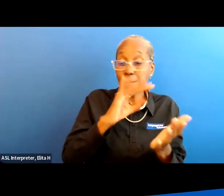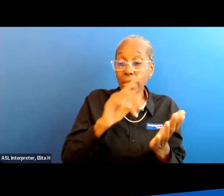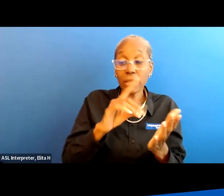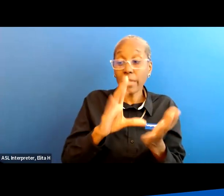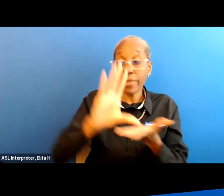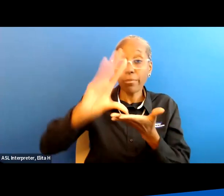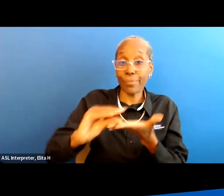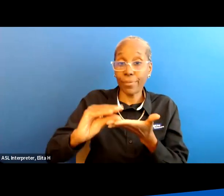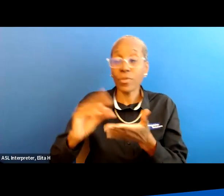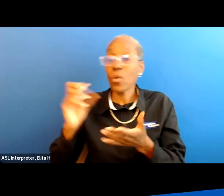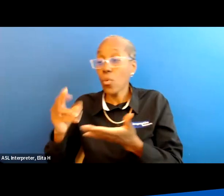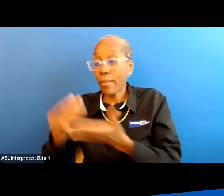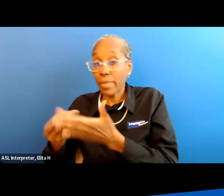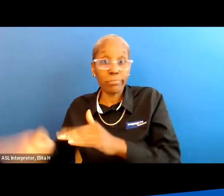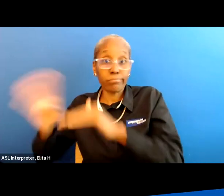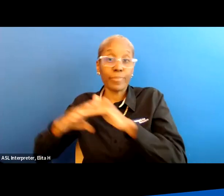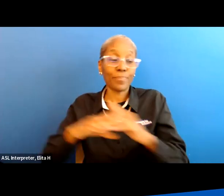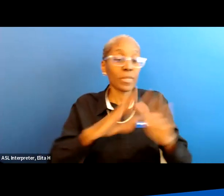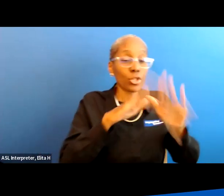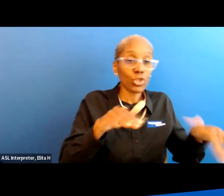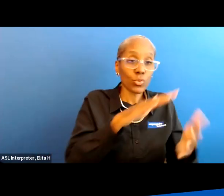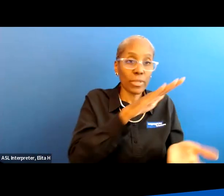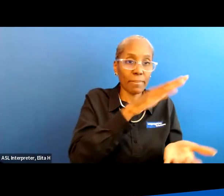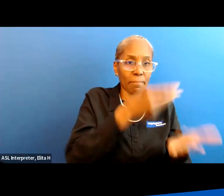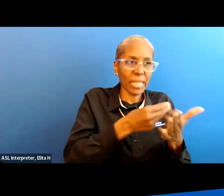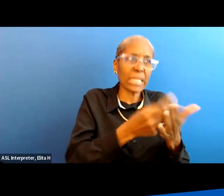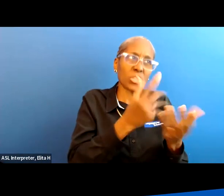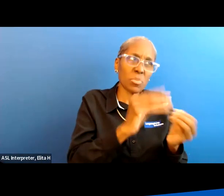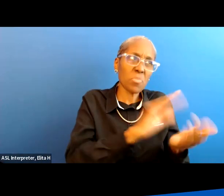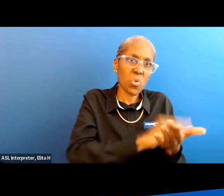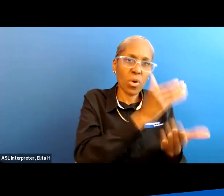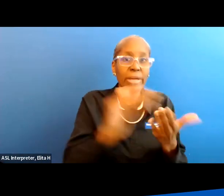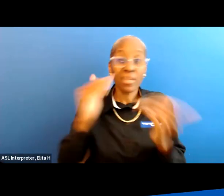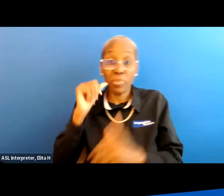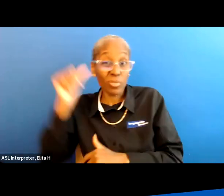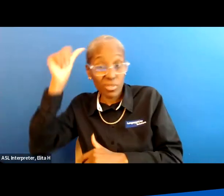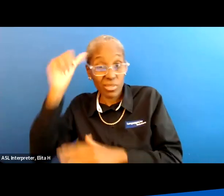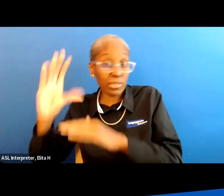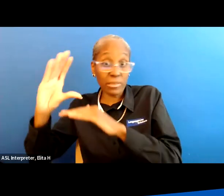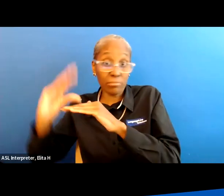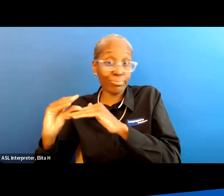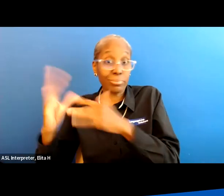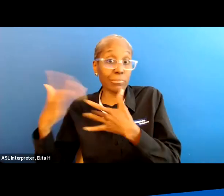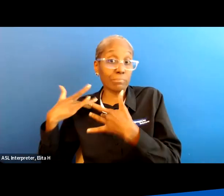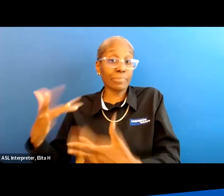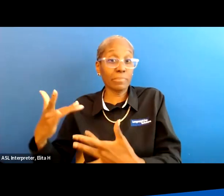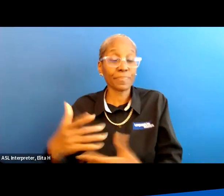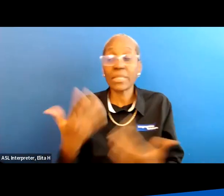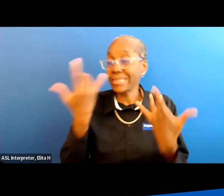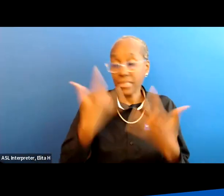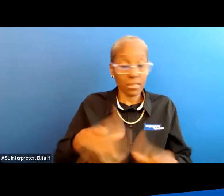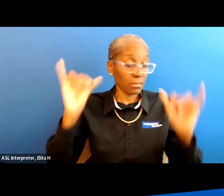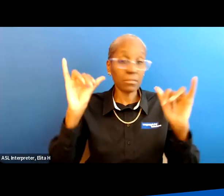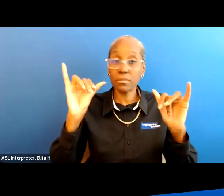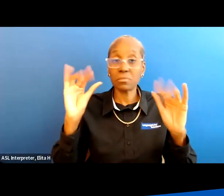pediatric money for children is usually a bit more plentiful than it is for adults but still as